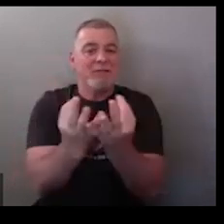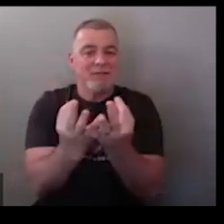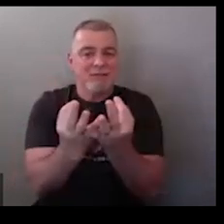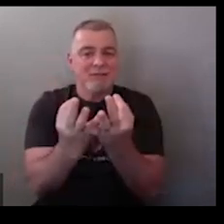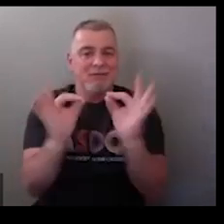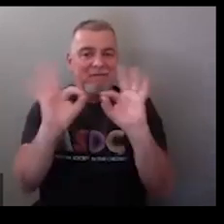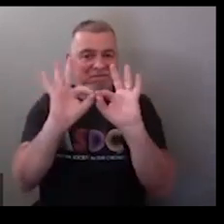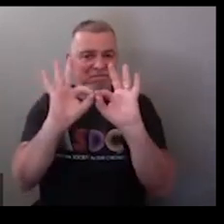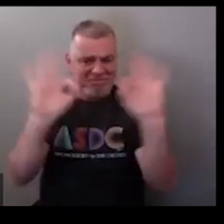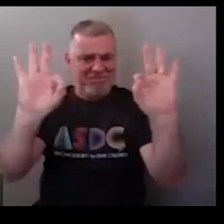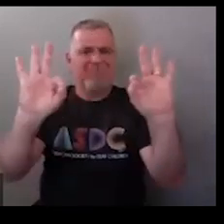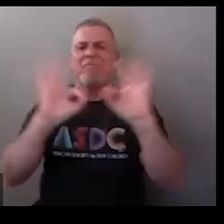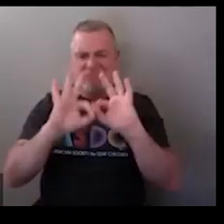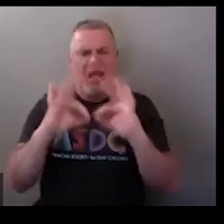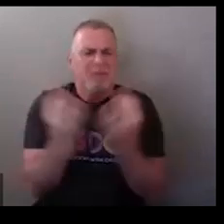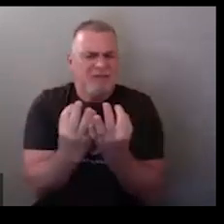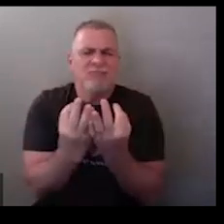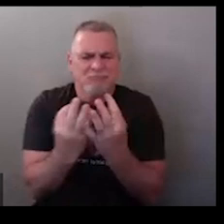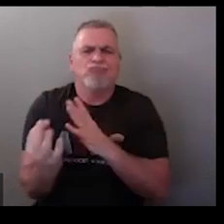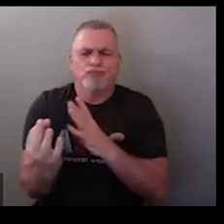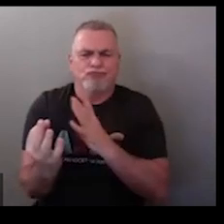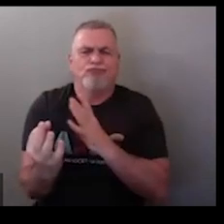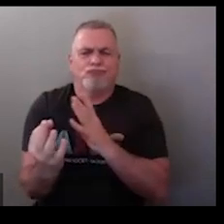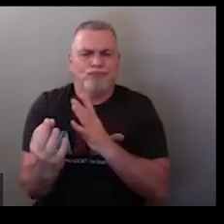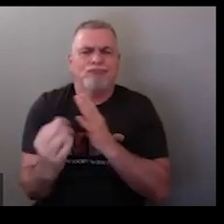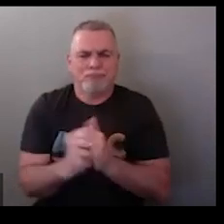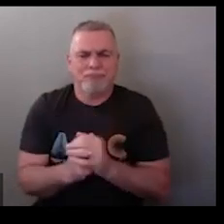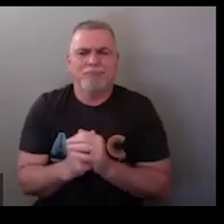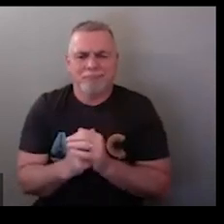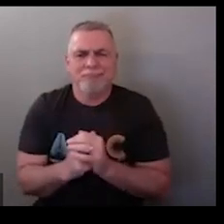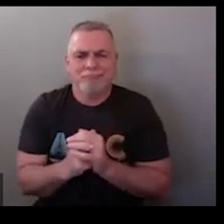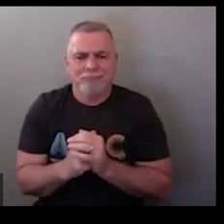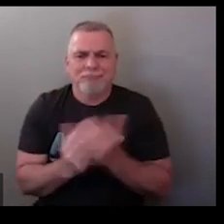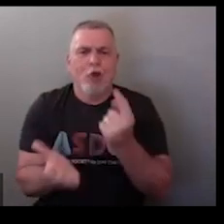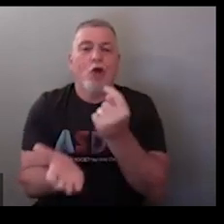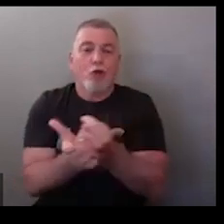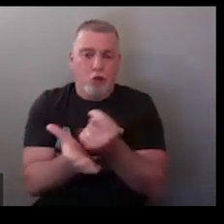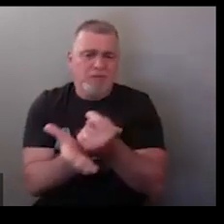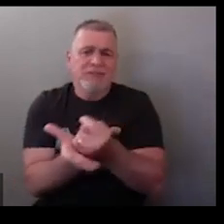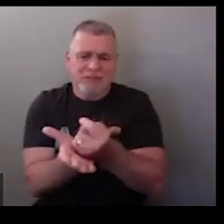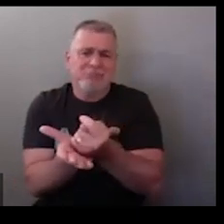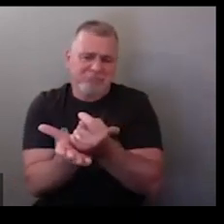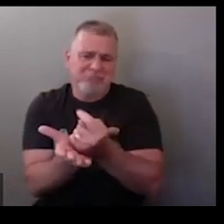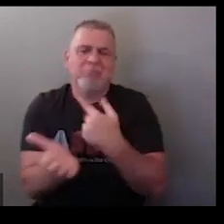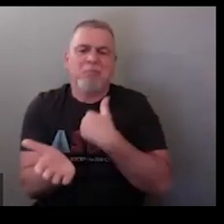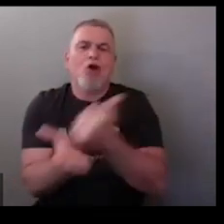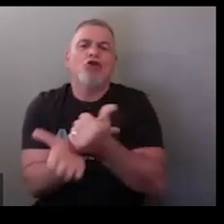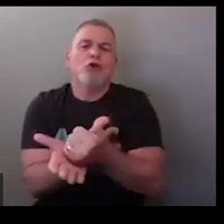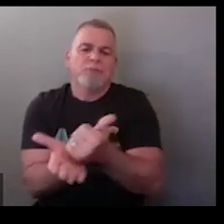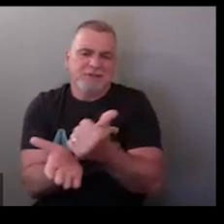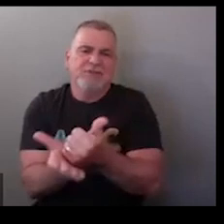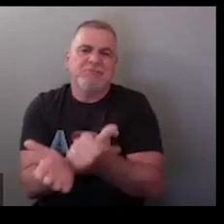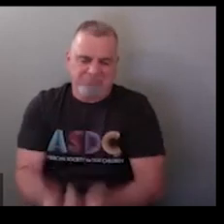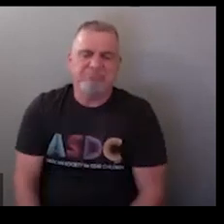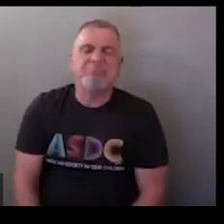signs some things you know are they still do though like family so it just kind of is more of a personal preference so therapy is totally